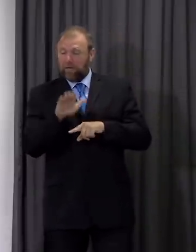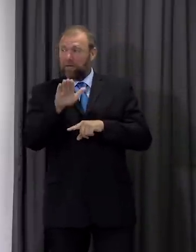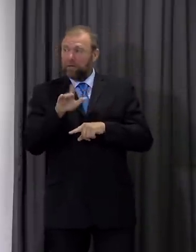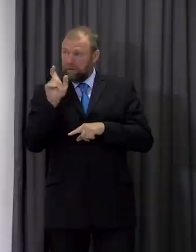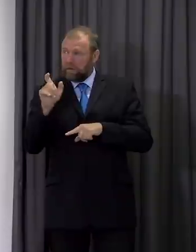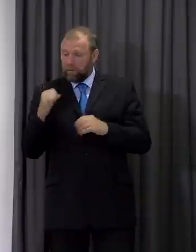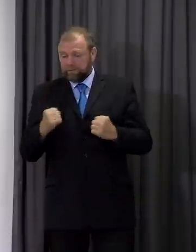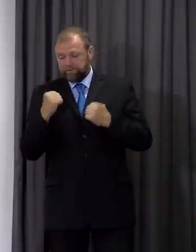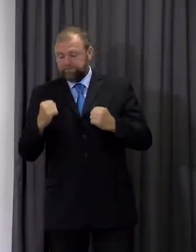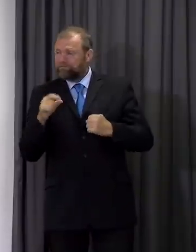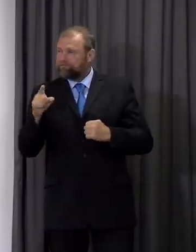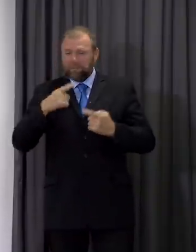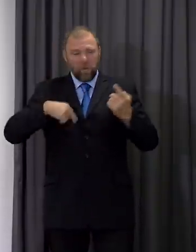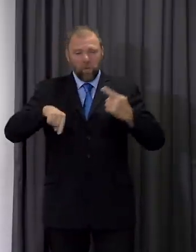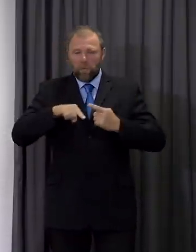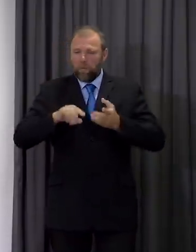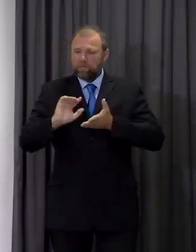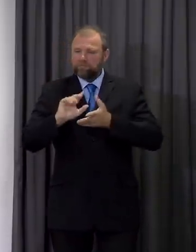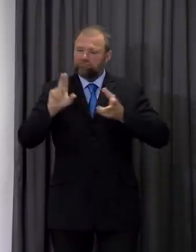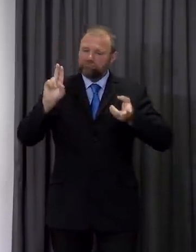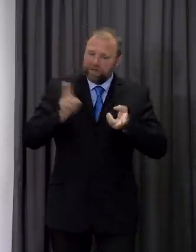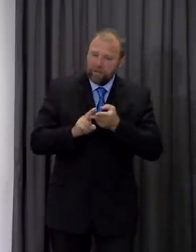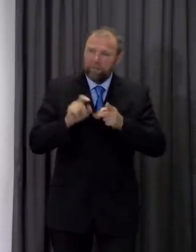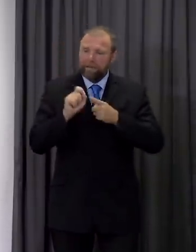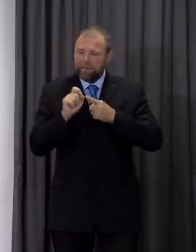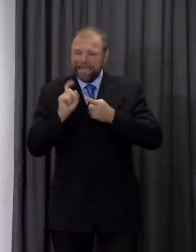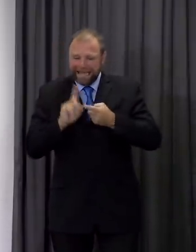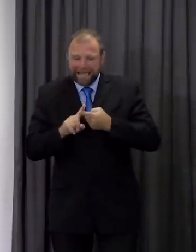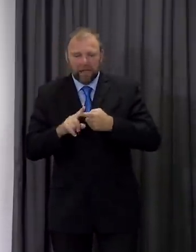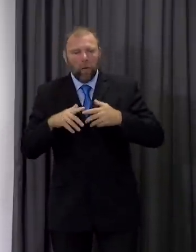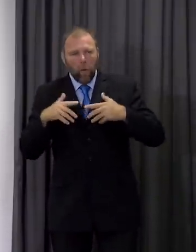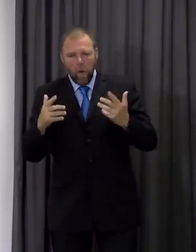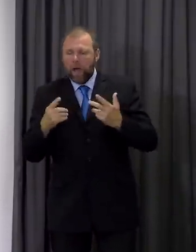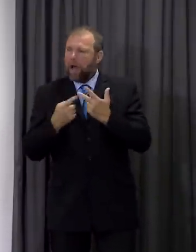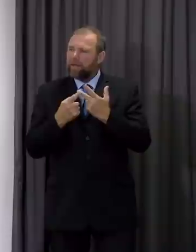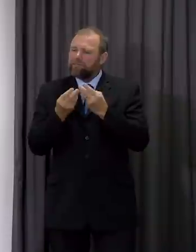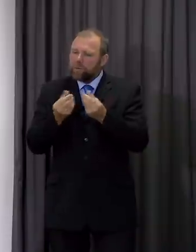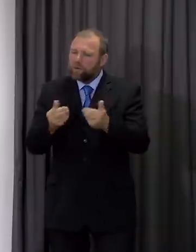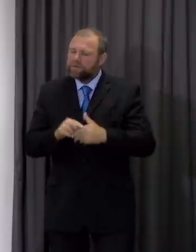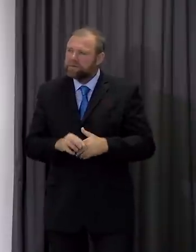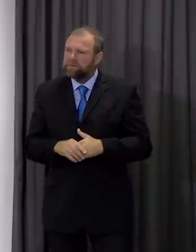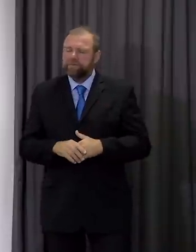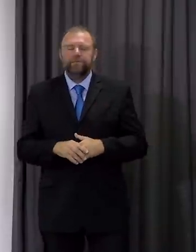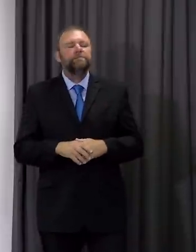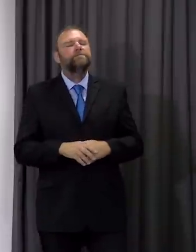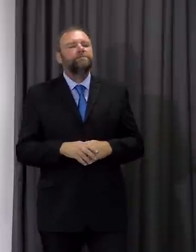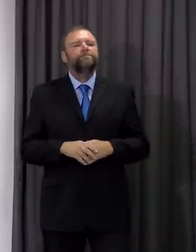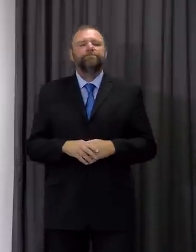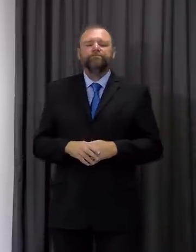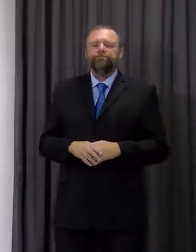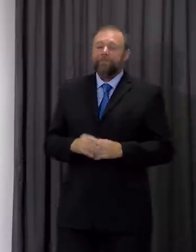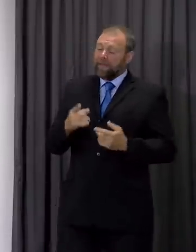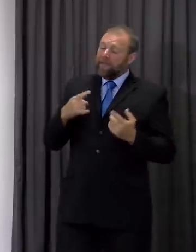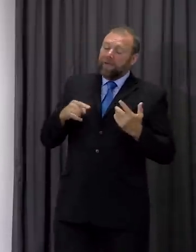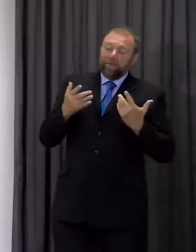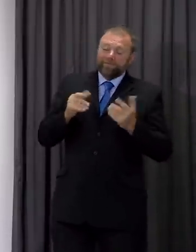around to be it PPE oxygen or similar resources we are in a better position than we were in the third week of